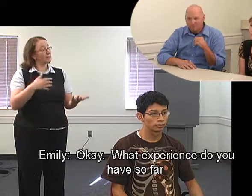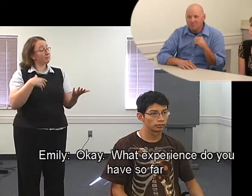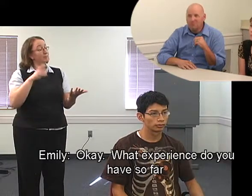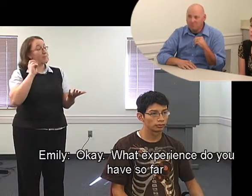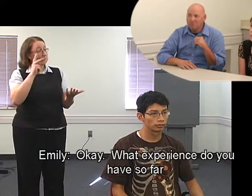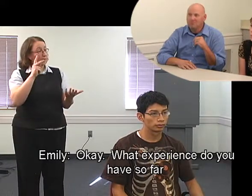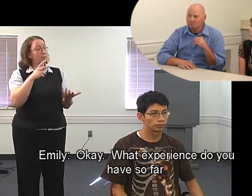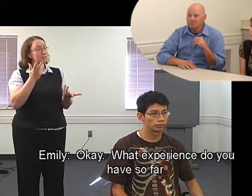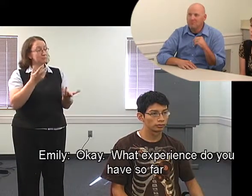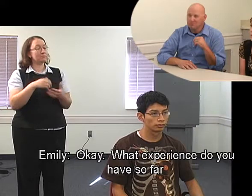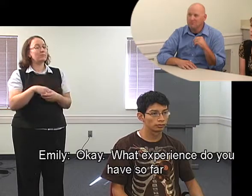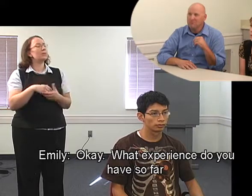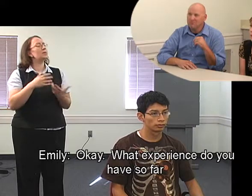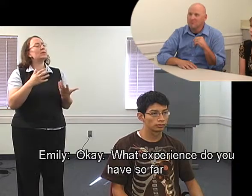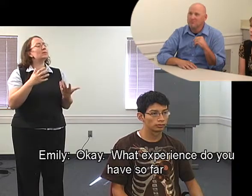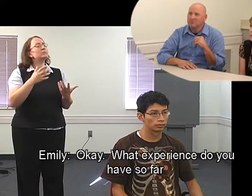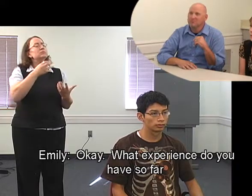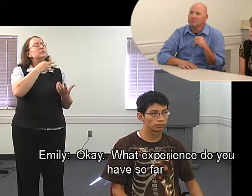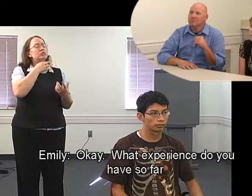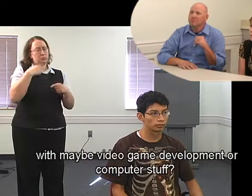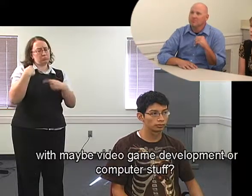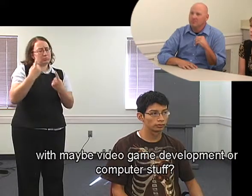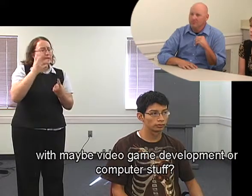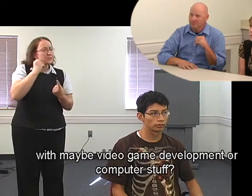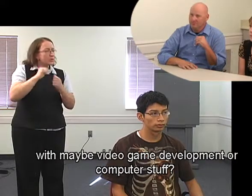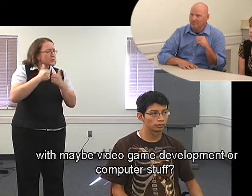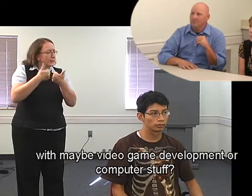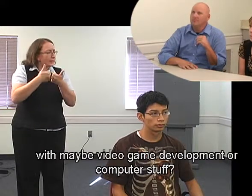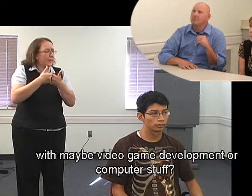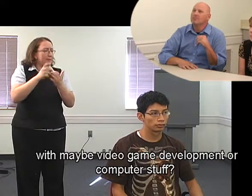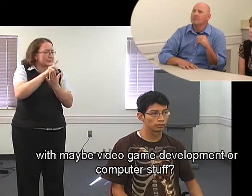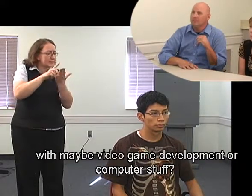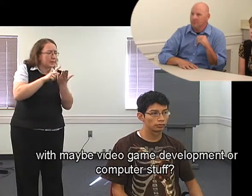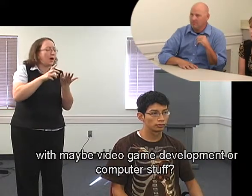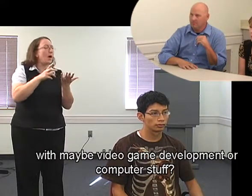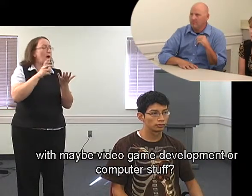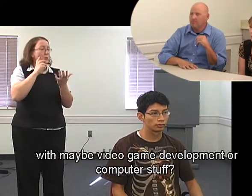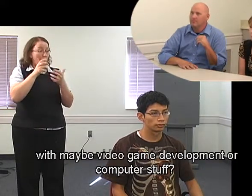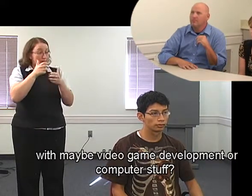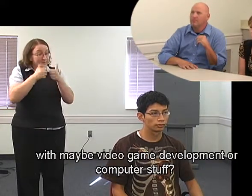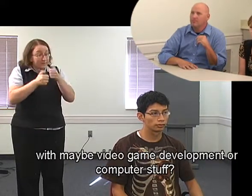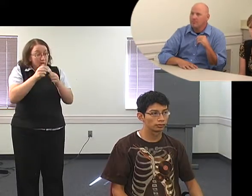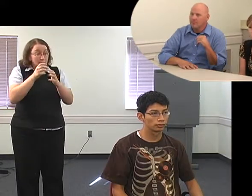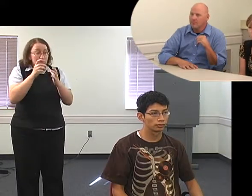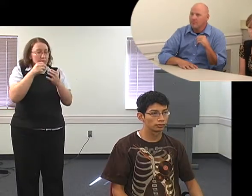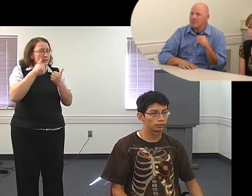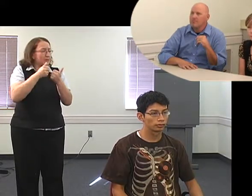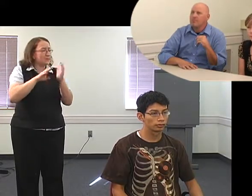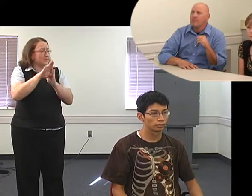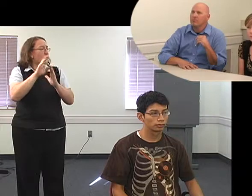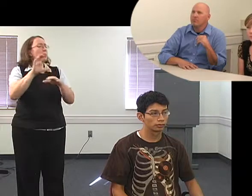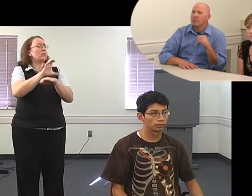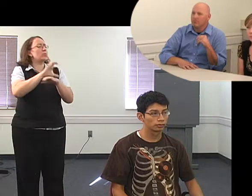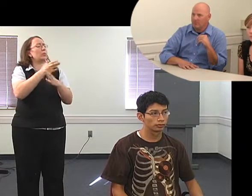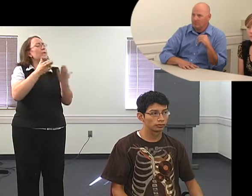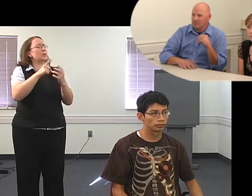Okay, what experience do you have so far with maybe video game development or computer stuff?